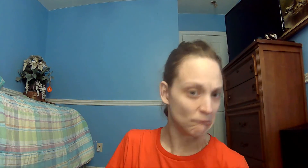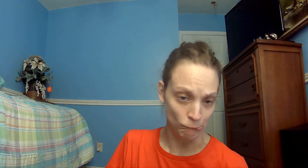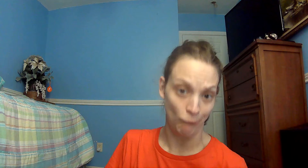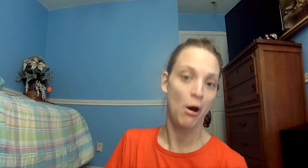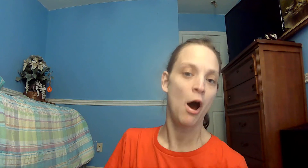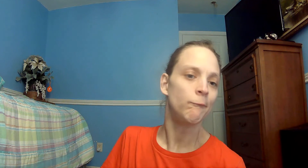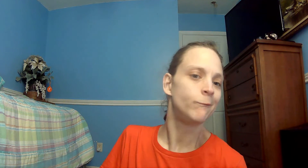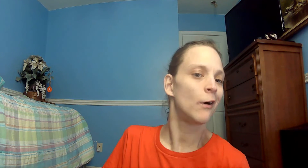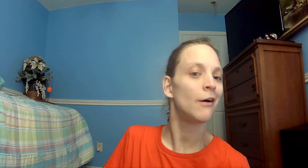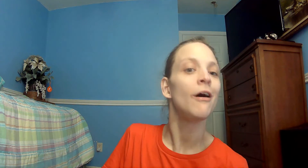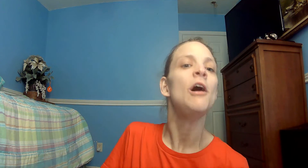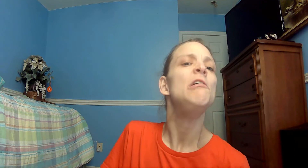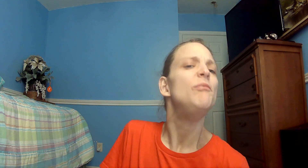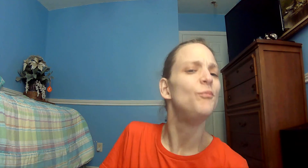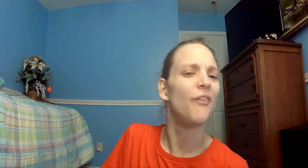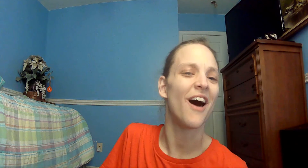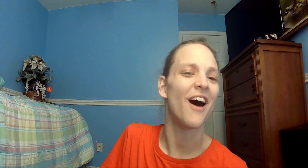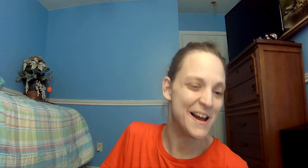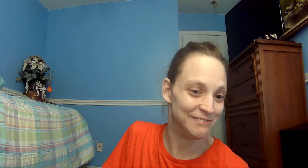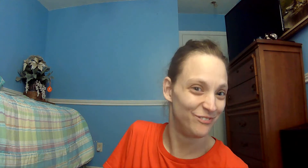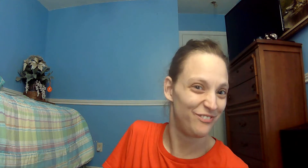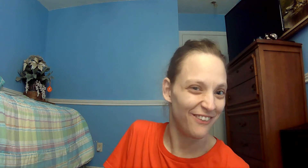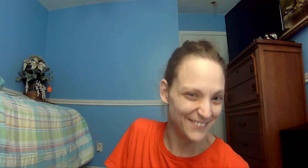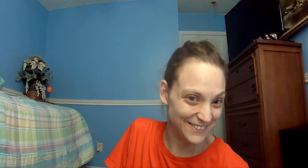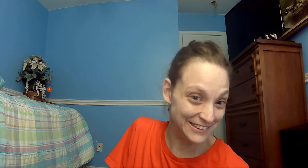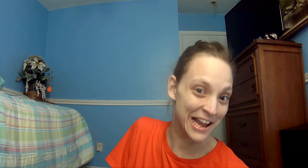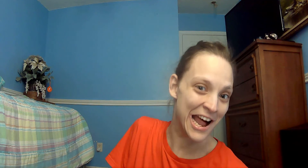multiply by now.